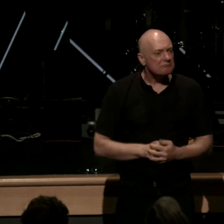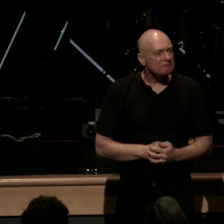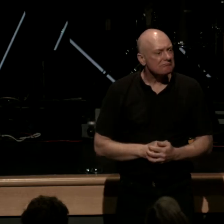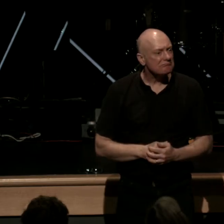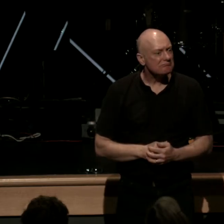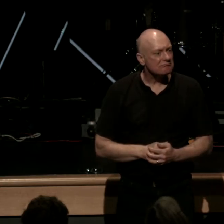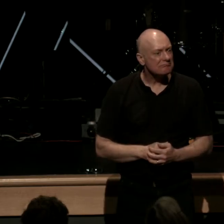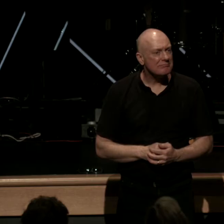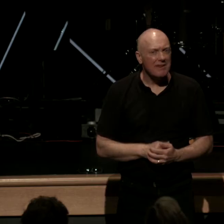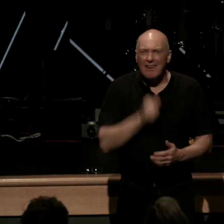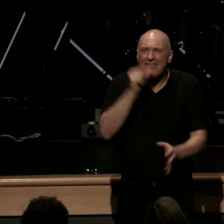it's not faith in Christ